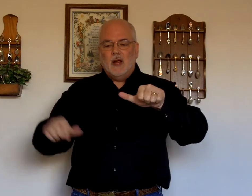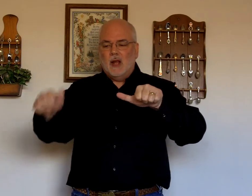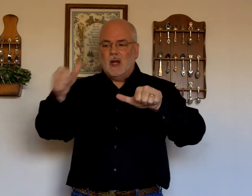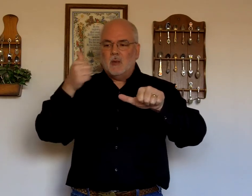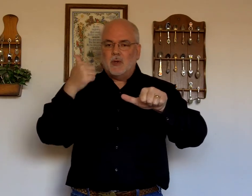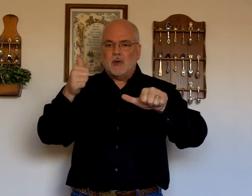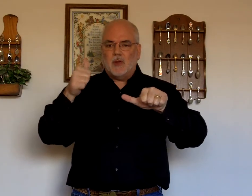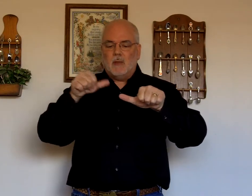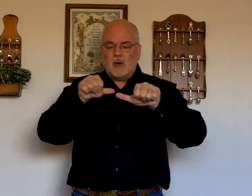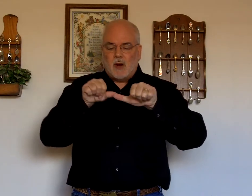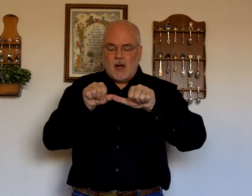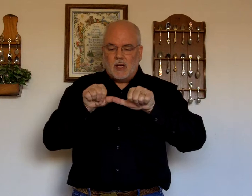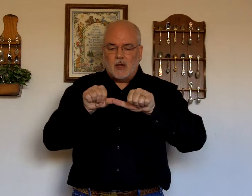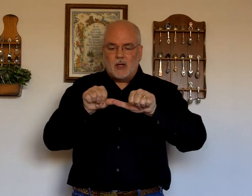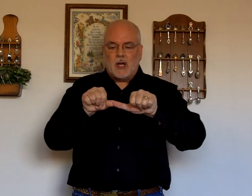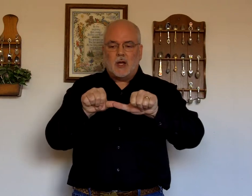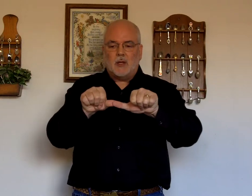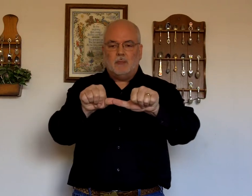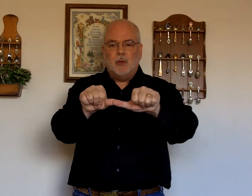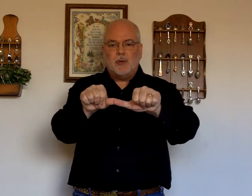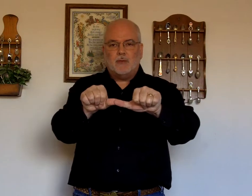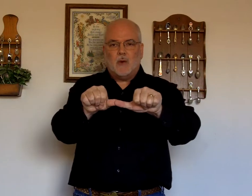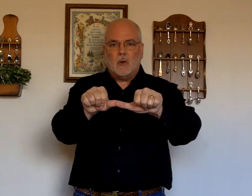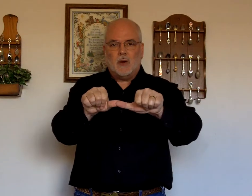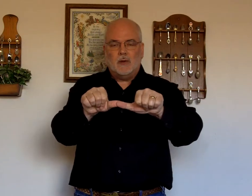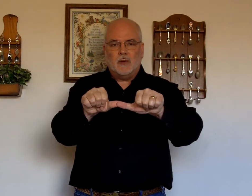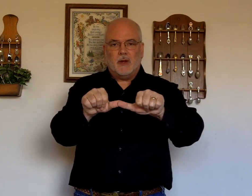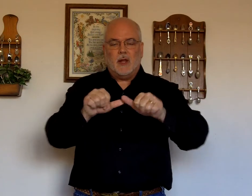And you put your thumb. On your right hand. And you kind of. Push it forward. Okay?